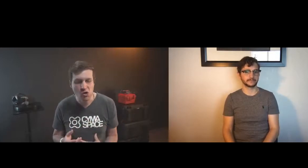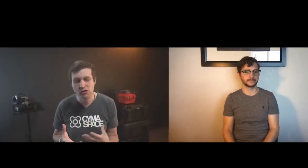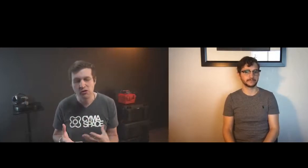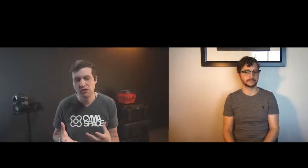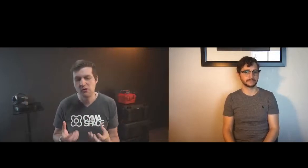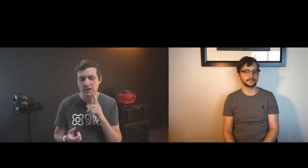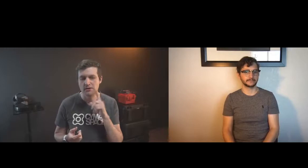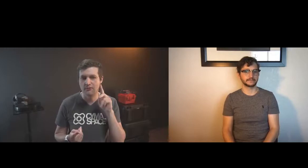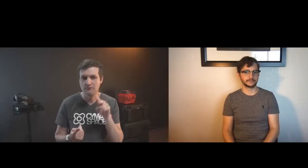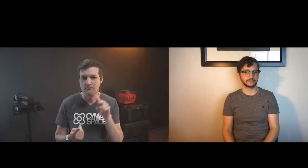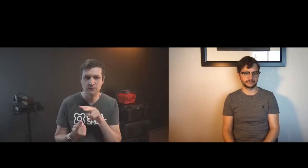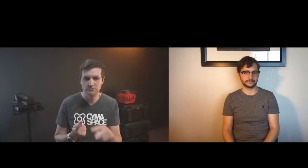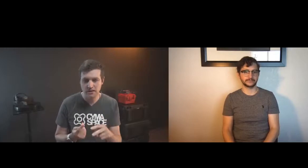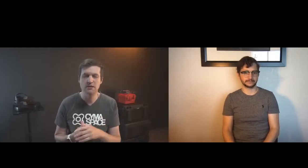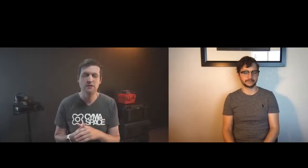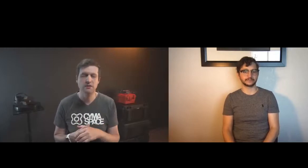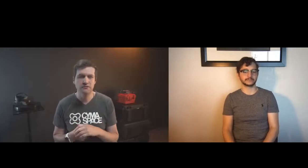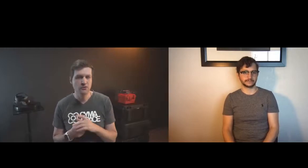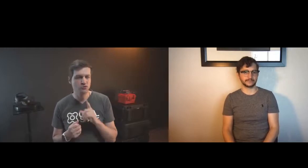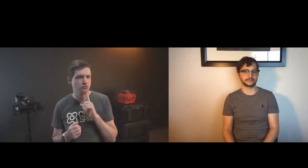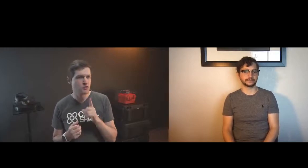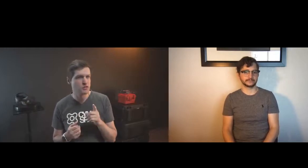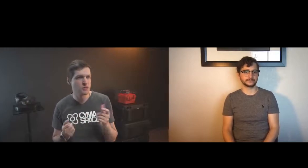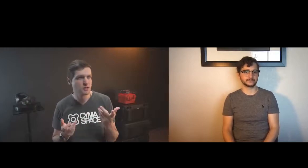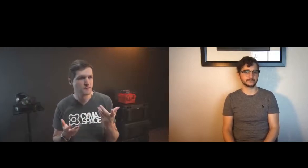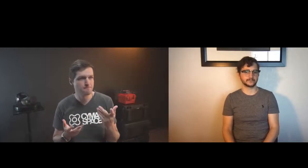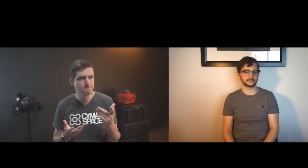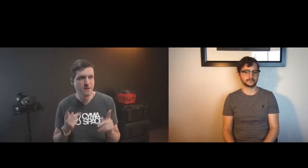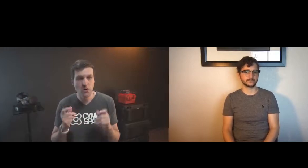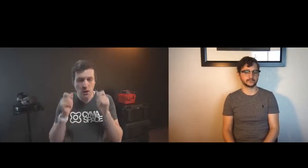variety of different ways i mean people are really hungry for the deaf perspective